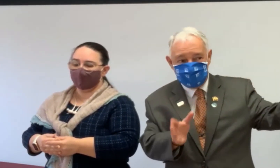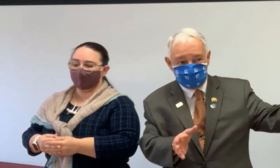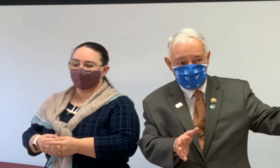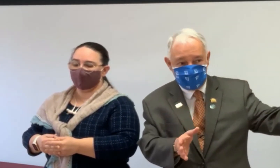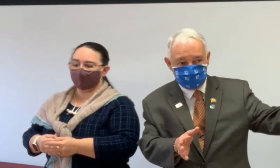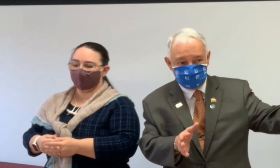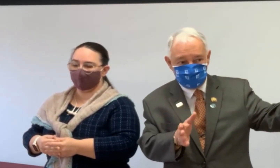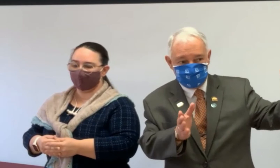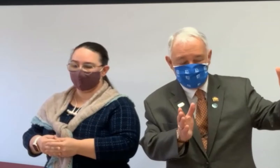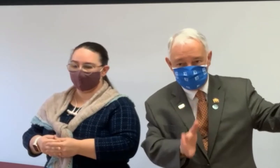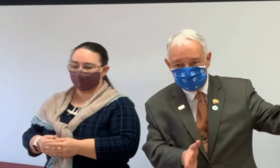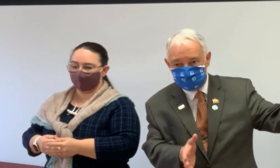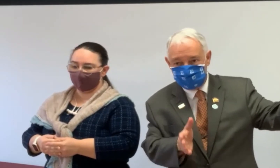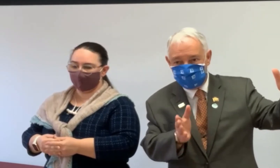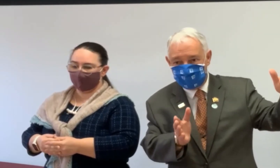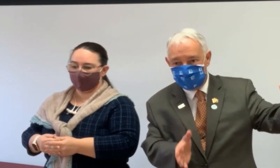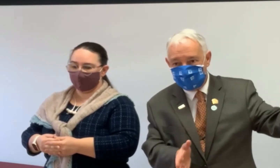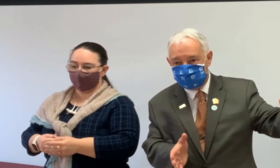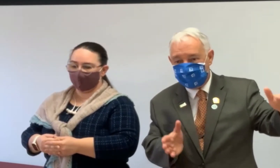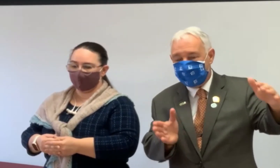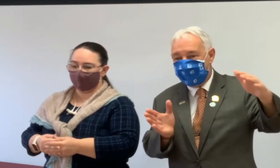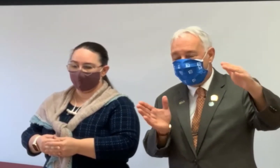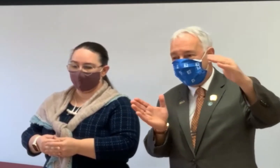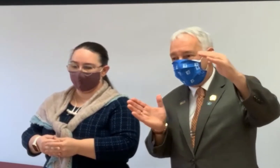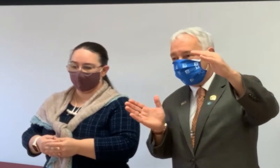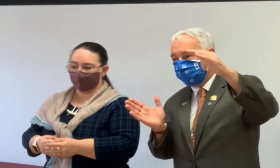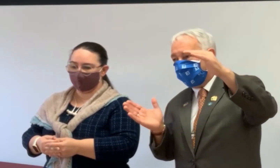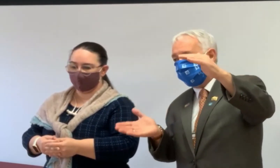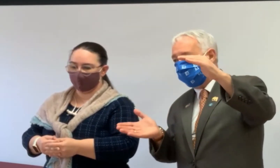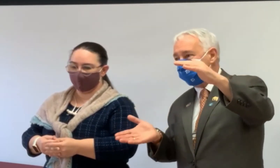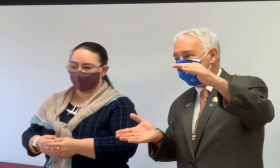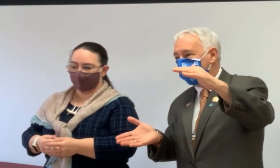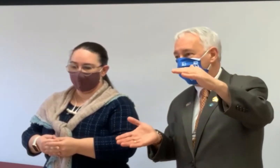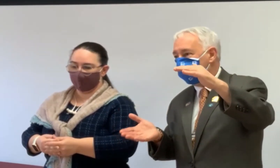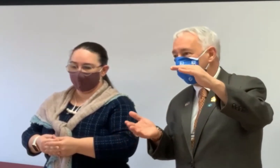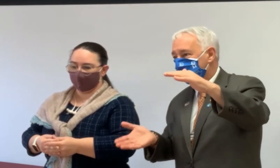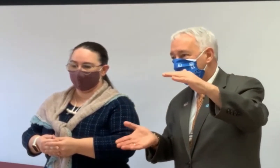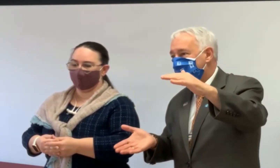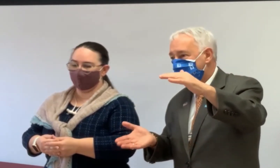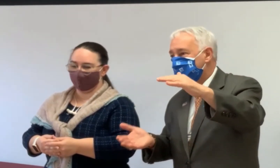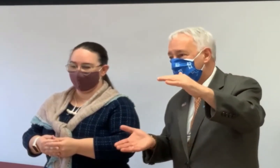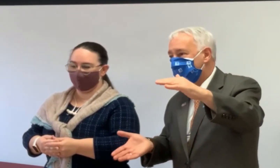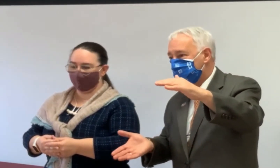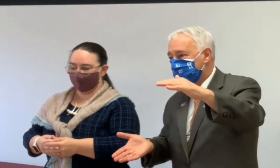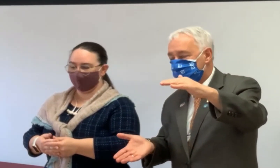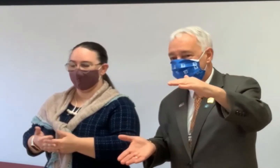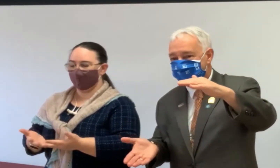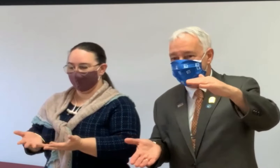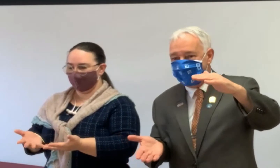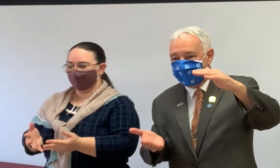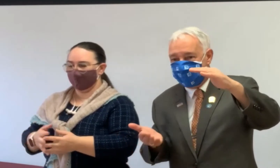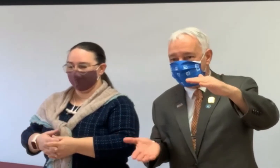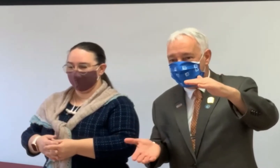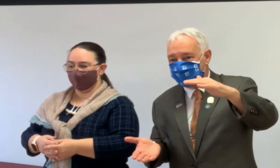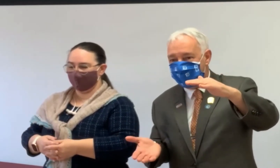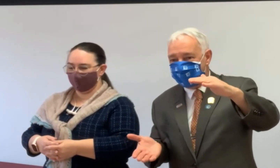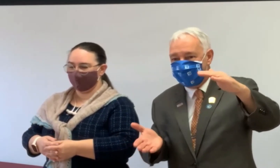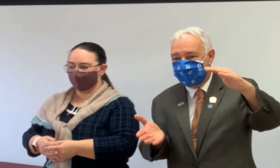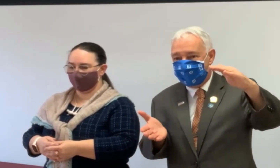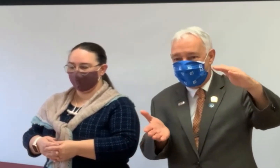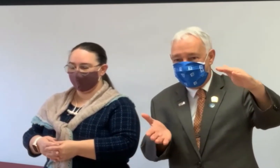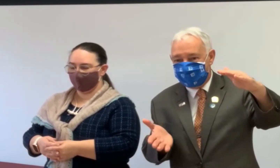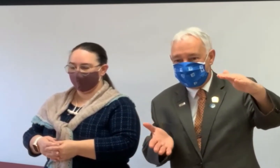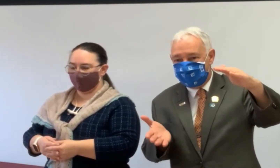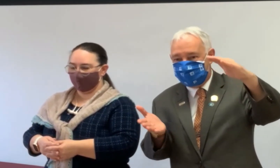a reverse mortgage on a house. They sold it, paid it off. And the house right across the street from their daughter and grandchildren came on the